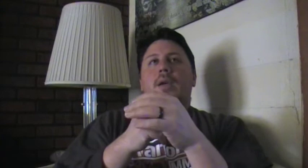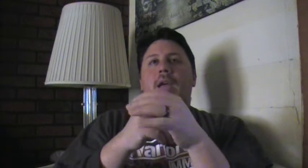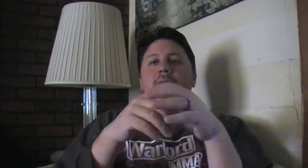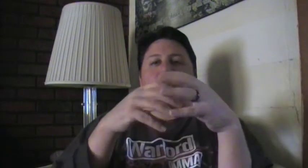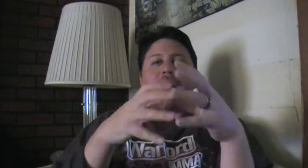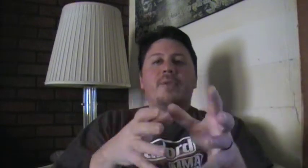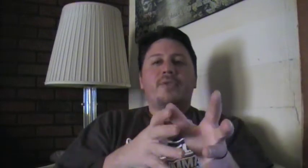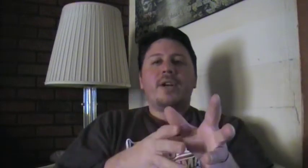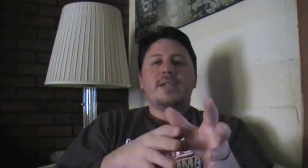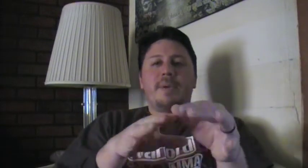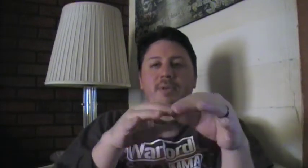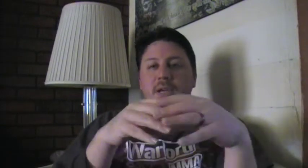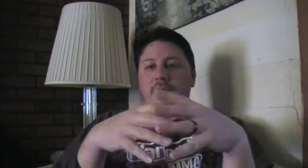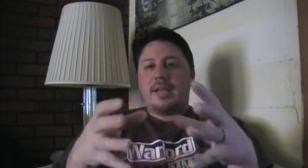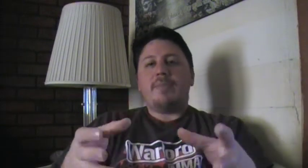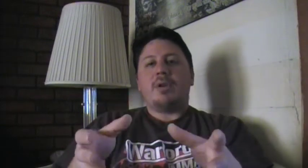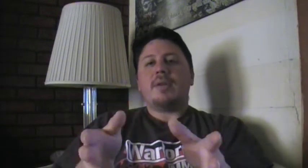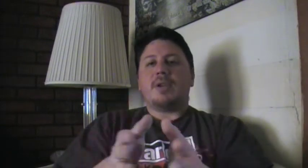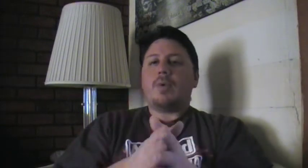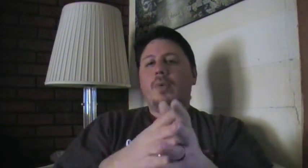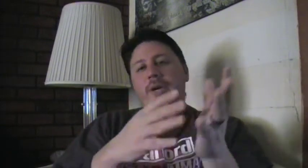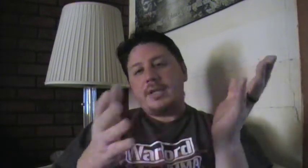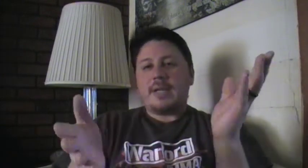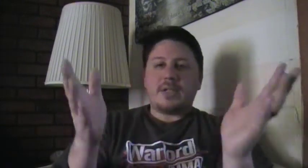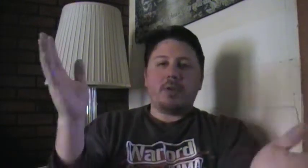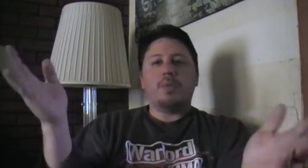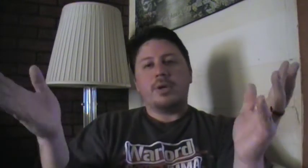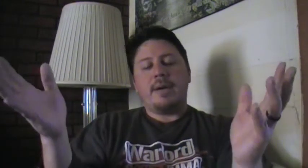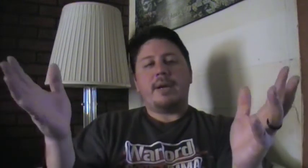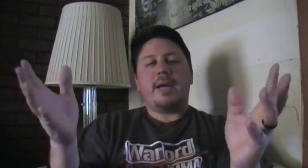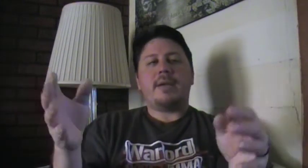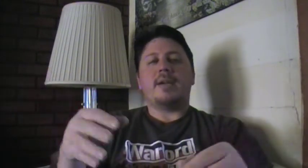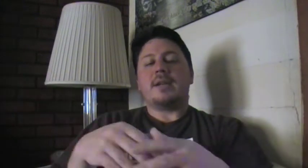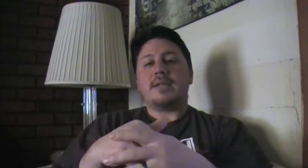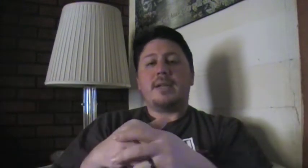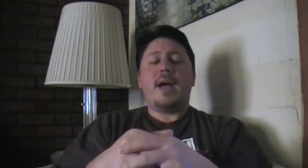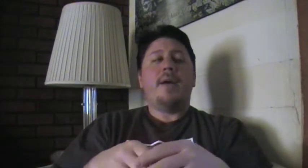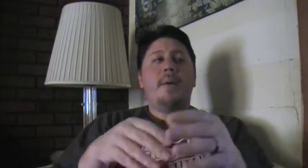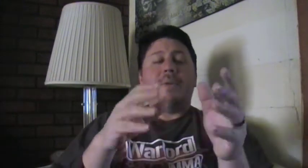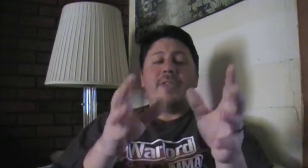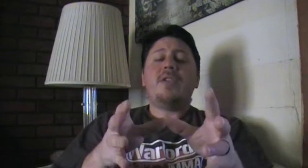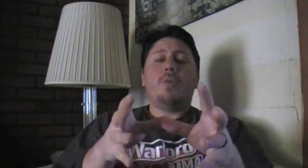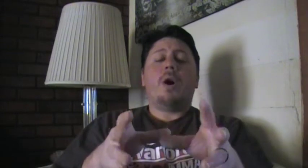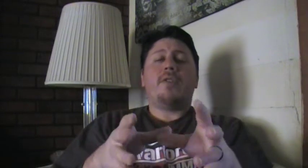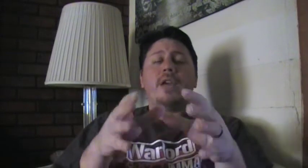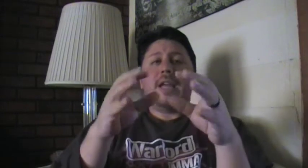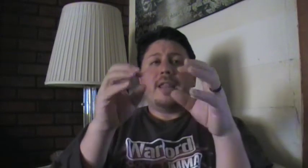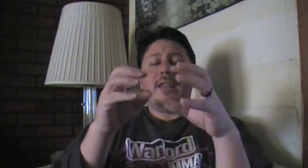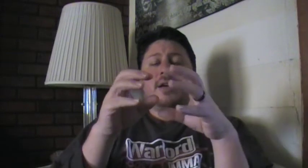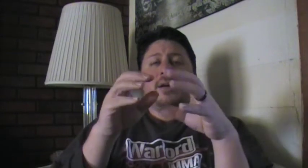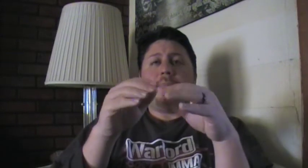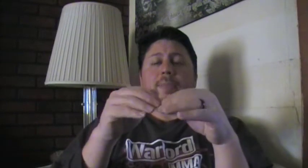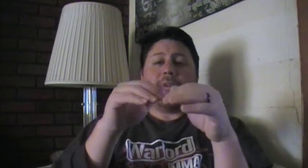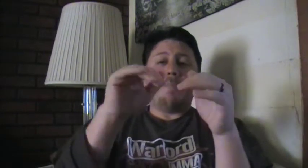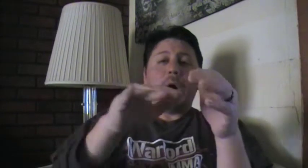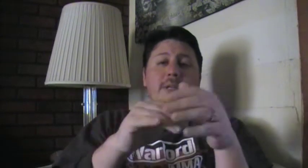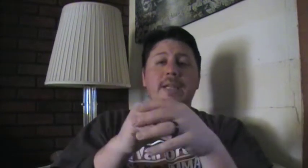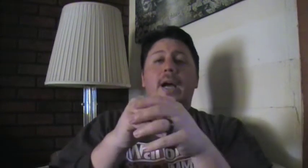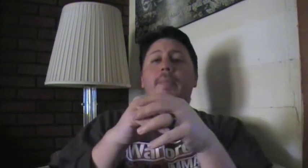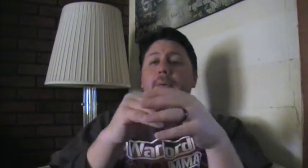And what's funny is people say – they give me a hard time and say, well, we could do that too. We're MMA guys. And I say, yeah. But then you watch the people getting poked in the eye, people